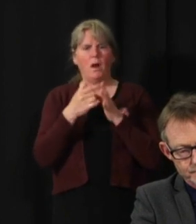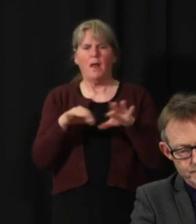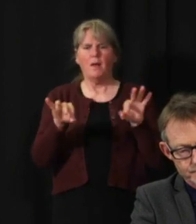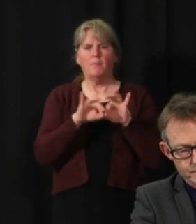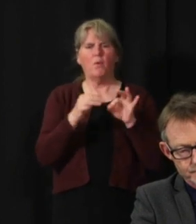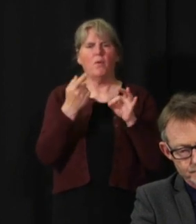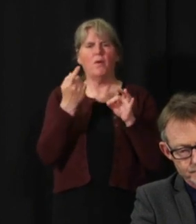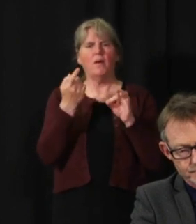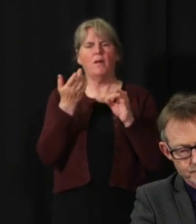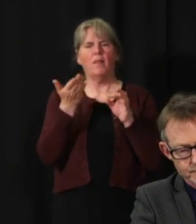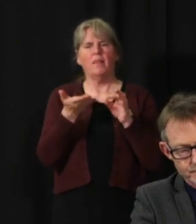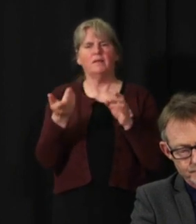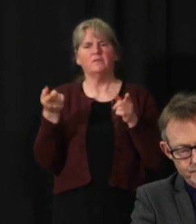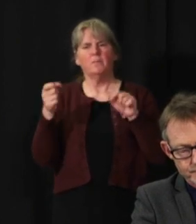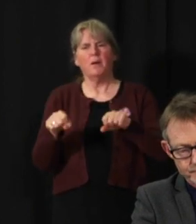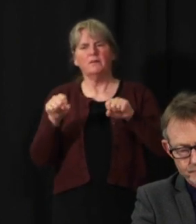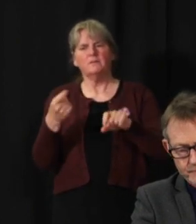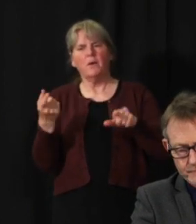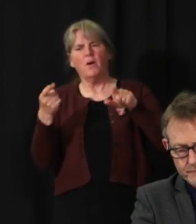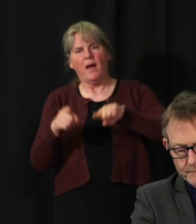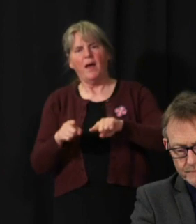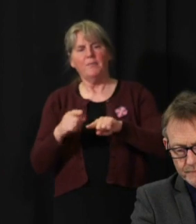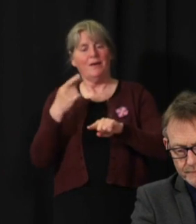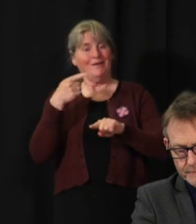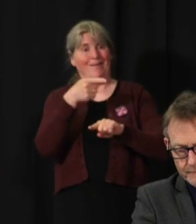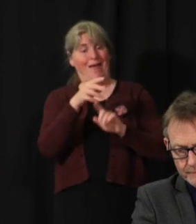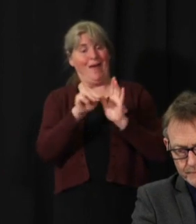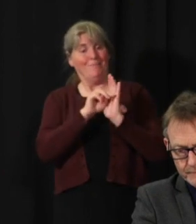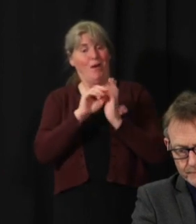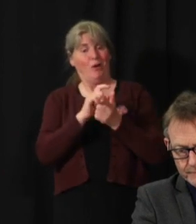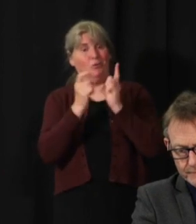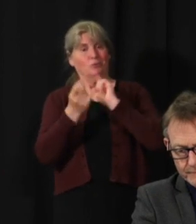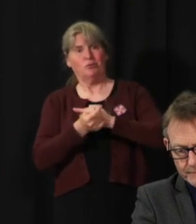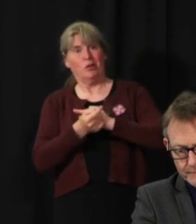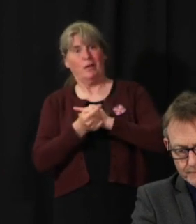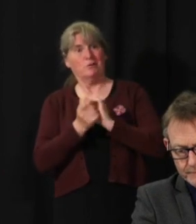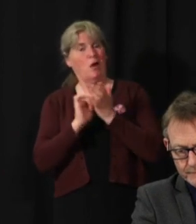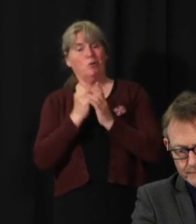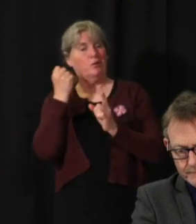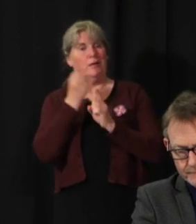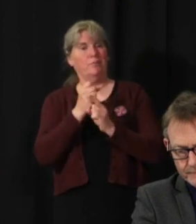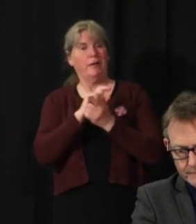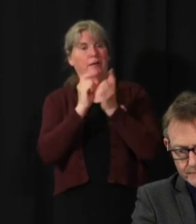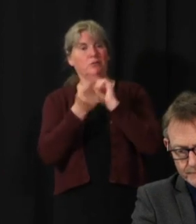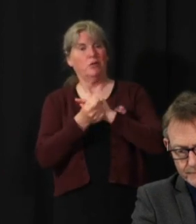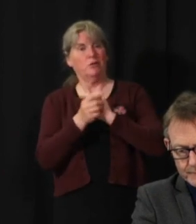happen in the coming weeks that would change what we see right now in your modelling?